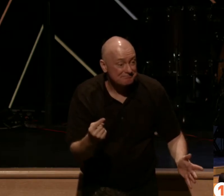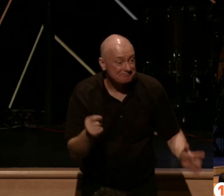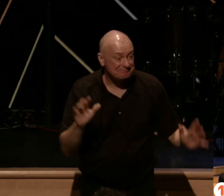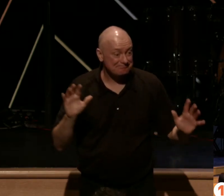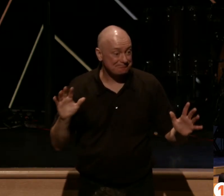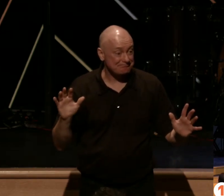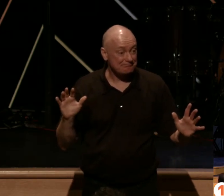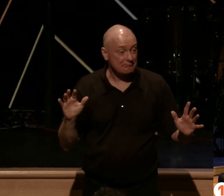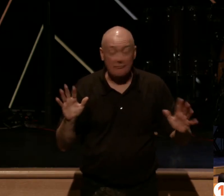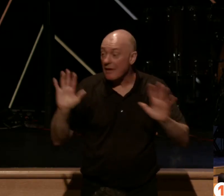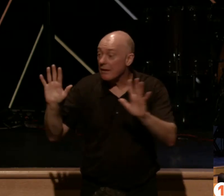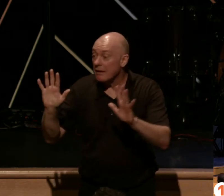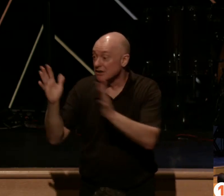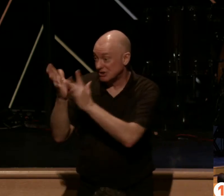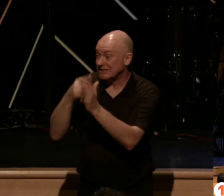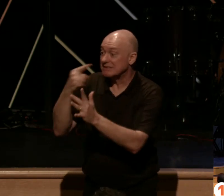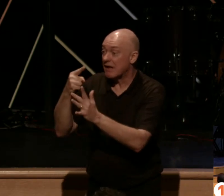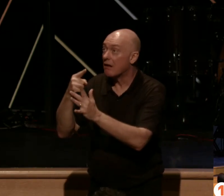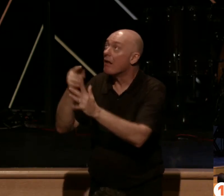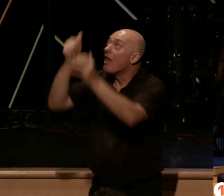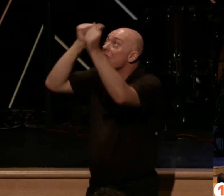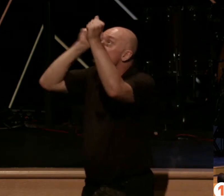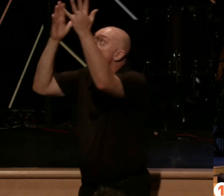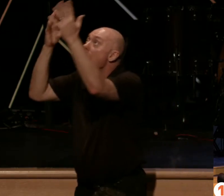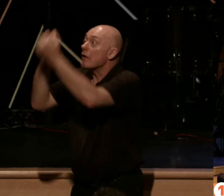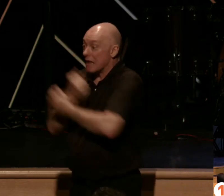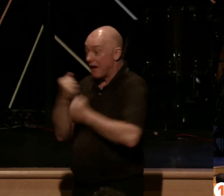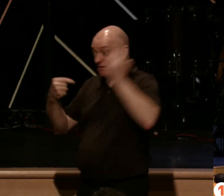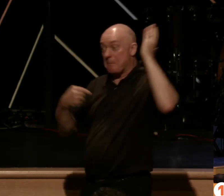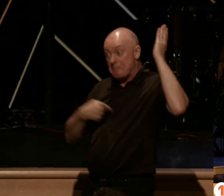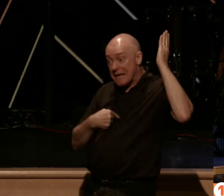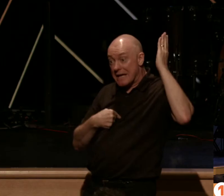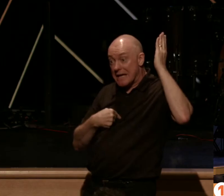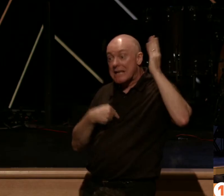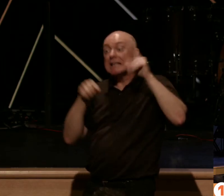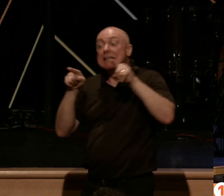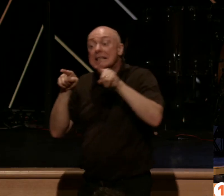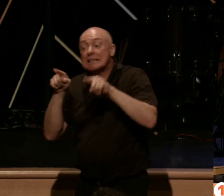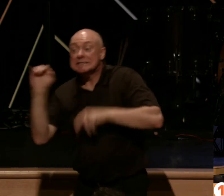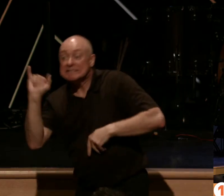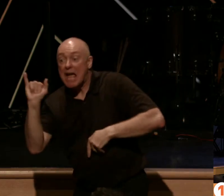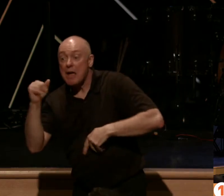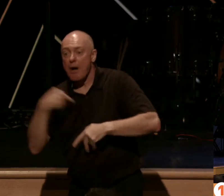As the Father has loved me, so have I loved you.